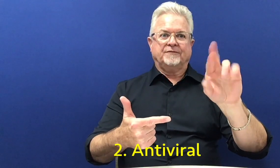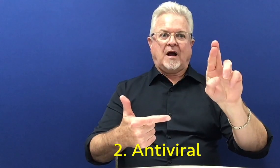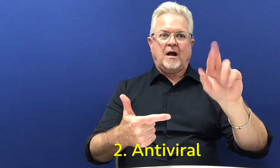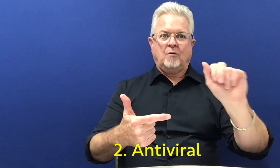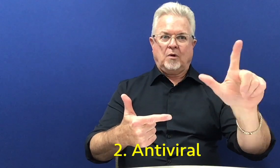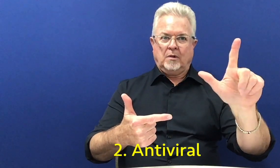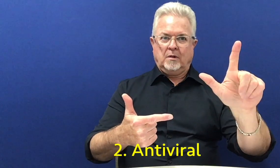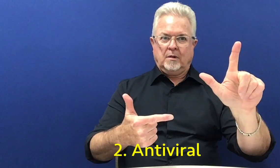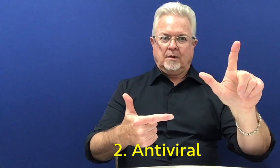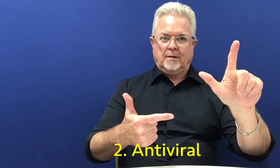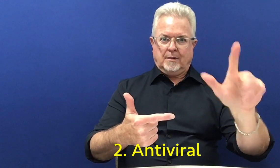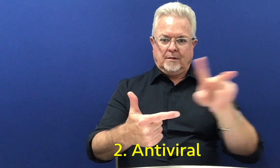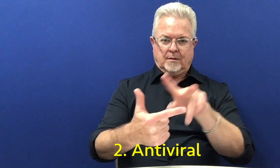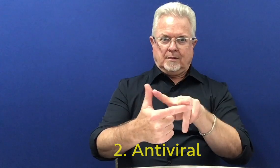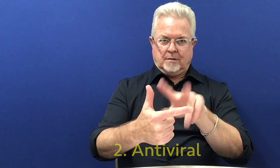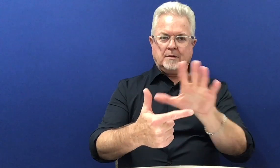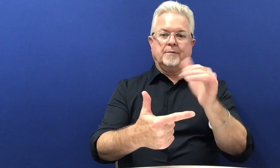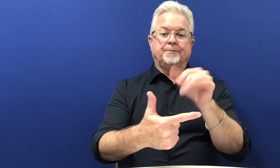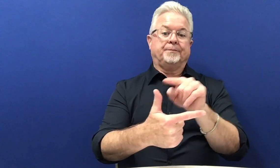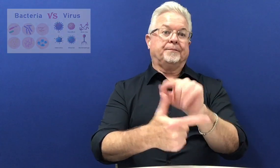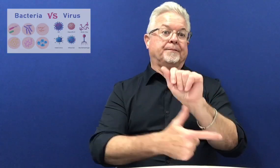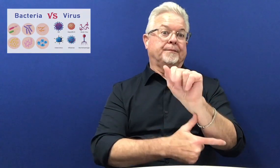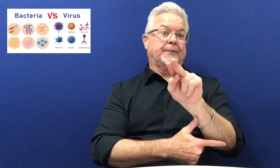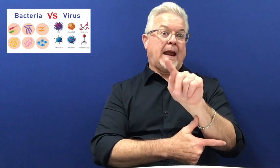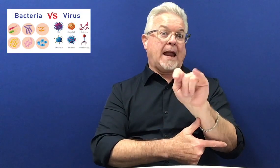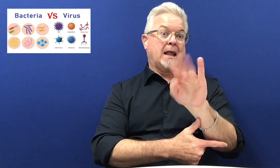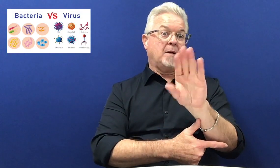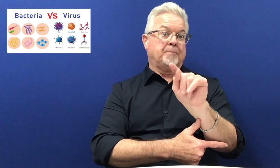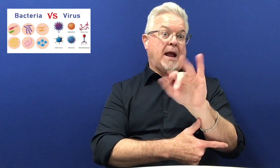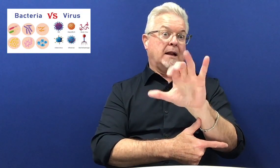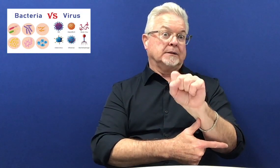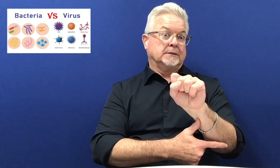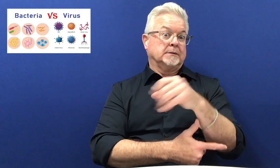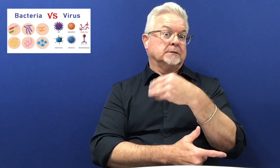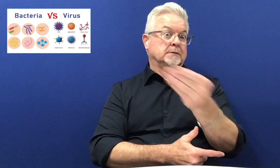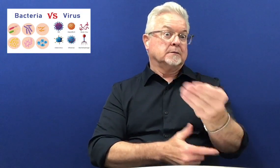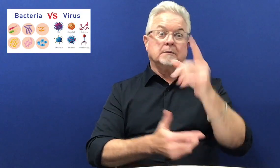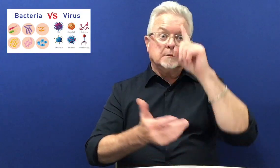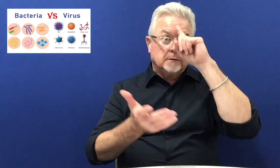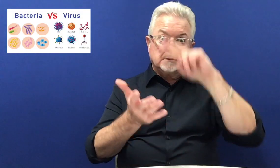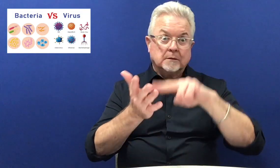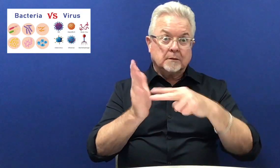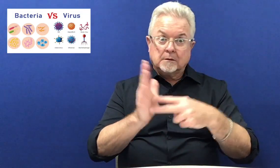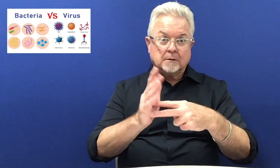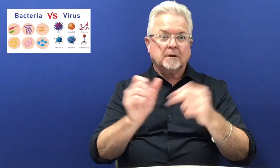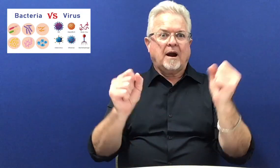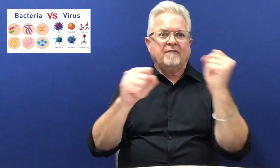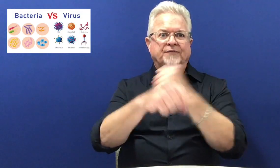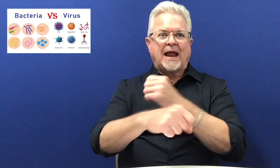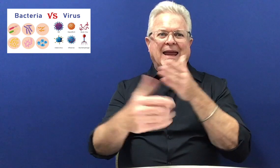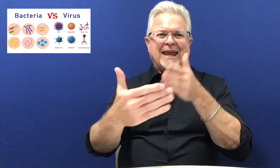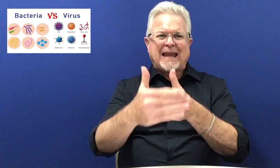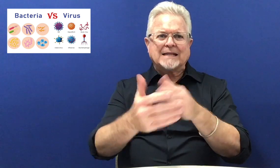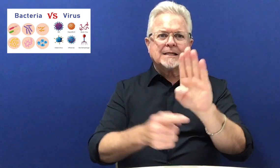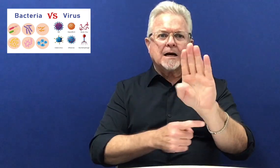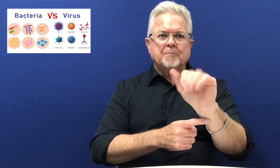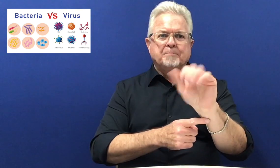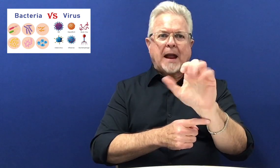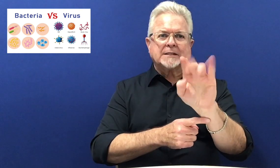medicine called antivirals. Now, antibiotics are intended to kill germs.